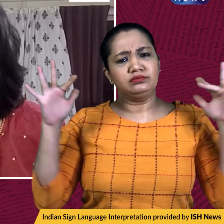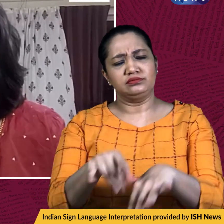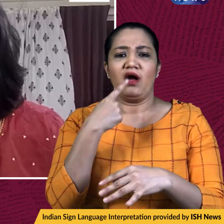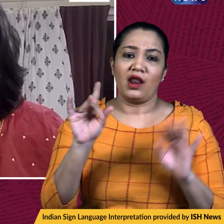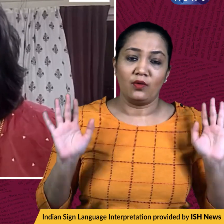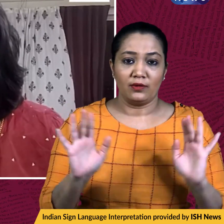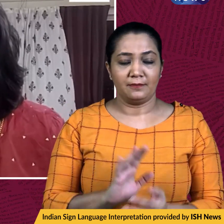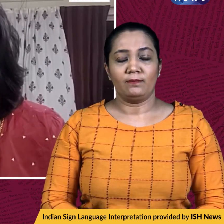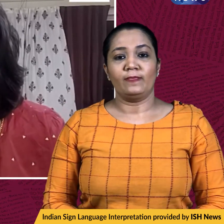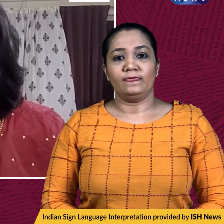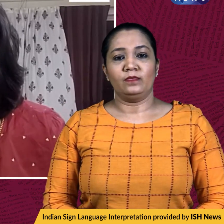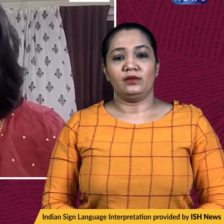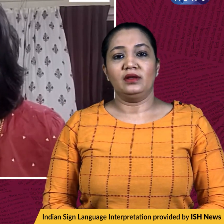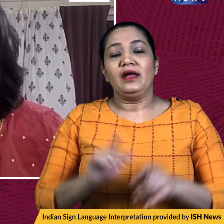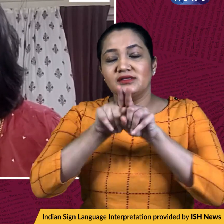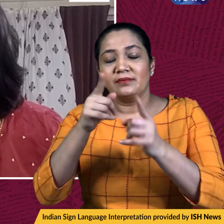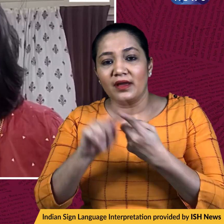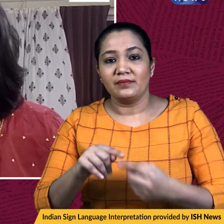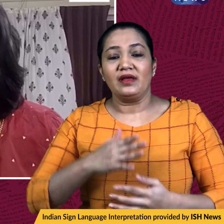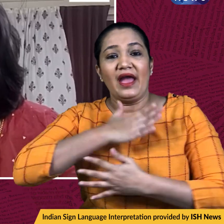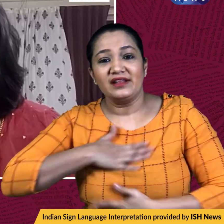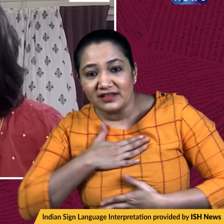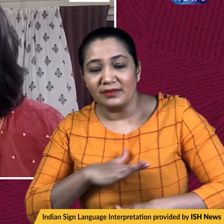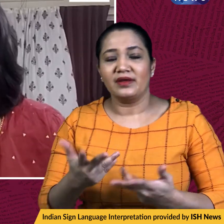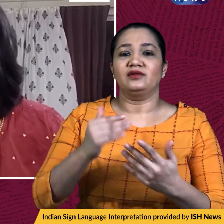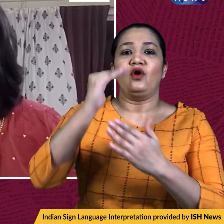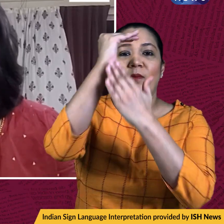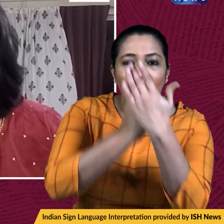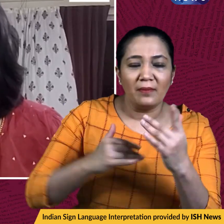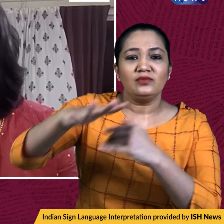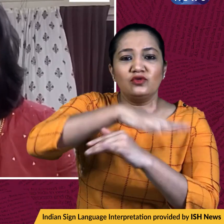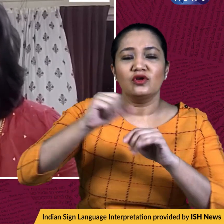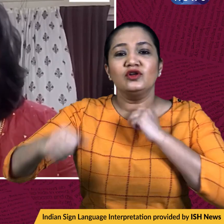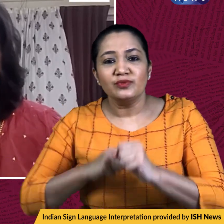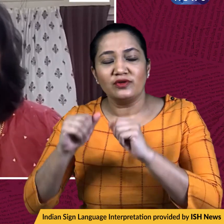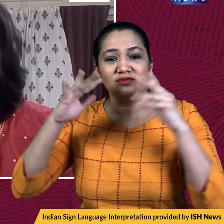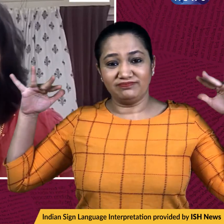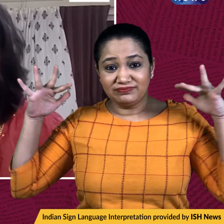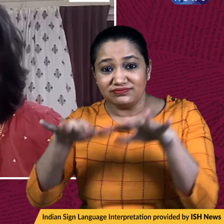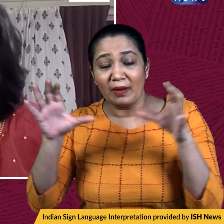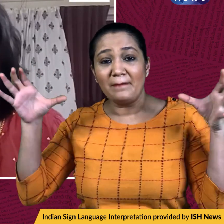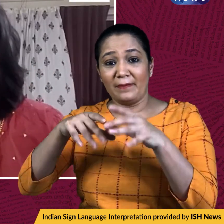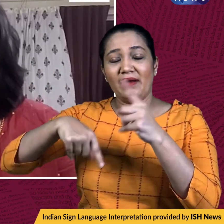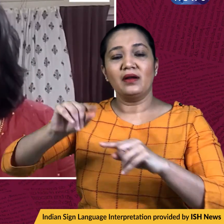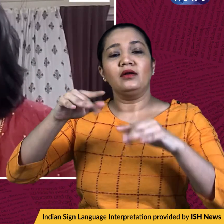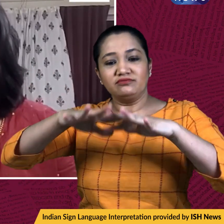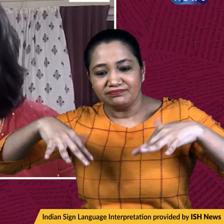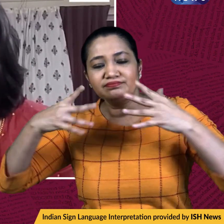capacity. In the meantime, entertainment, social, sports, all of these gatherings is capped